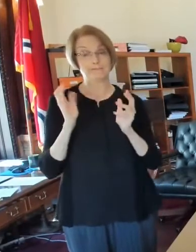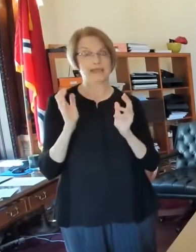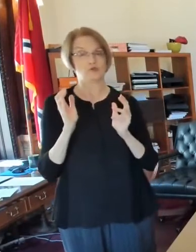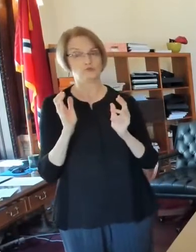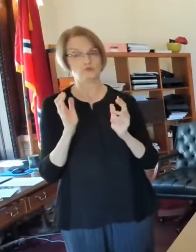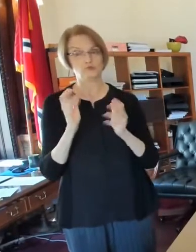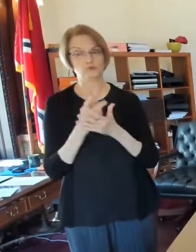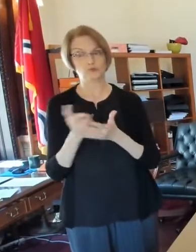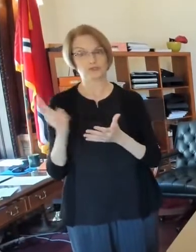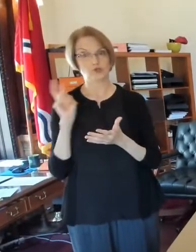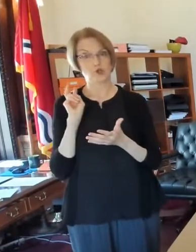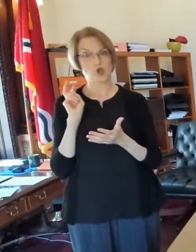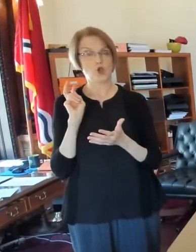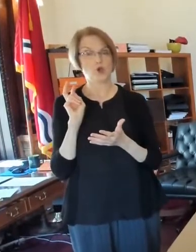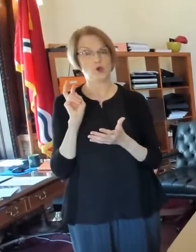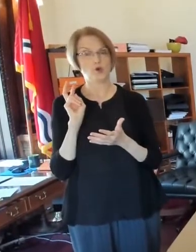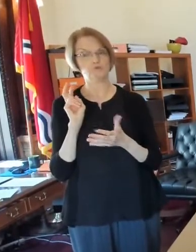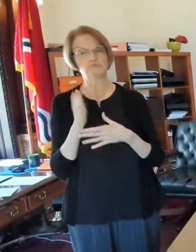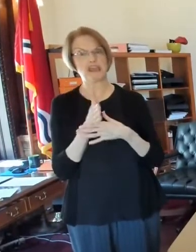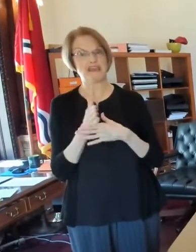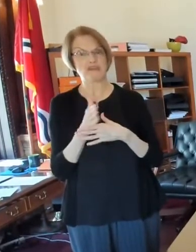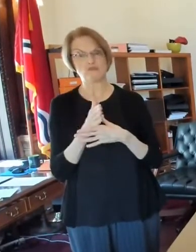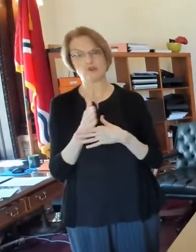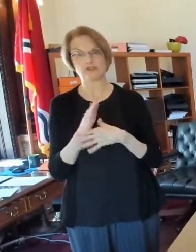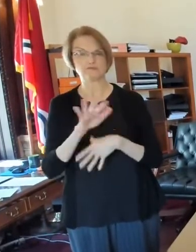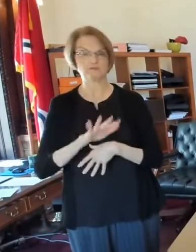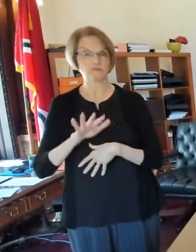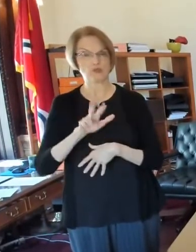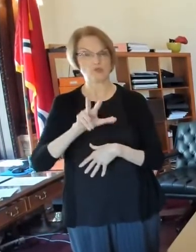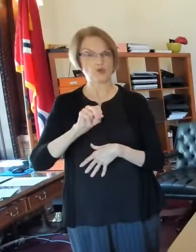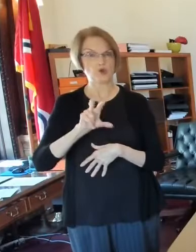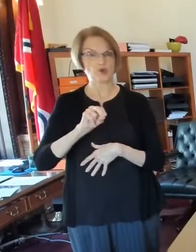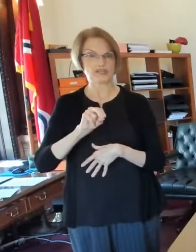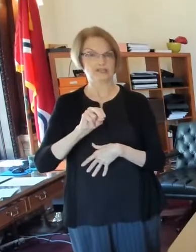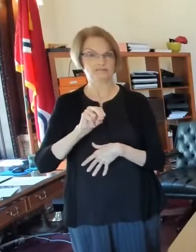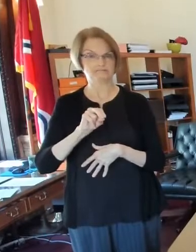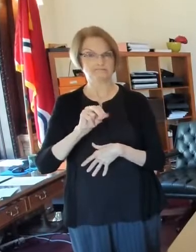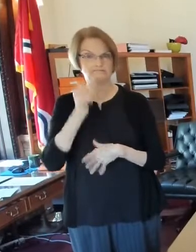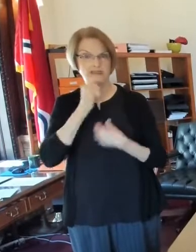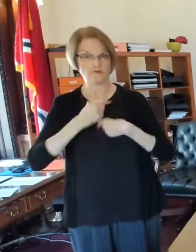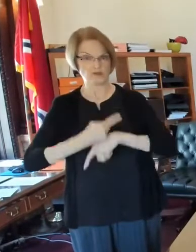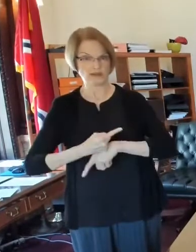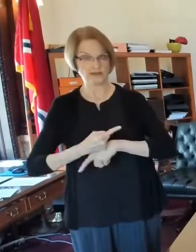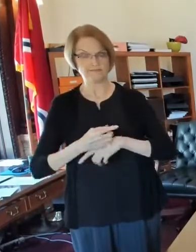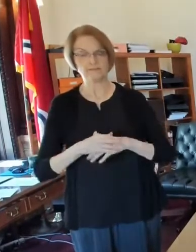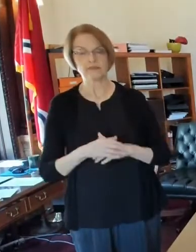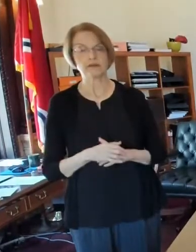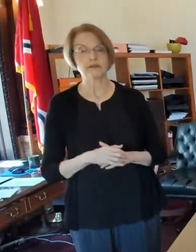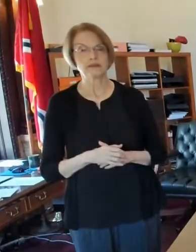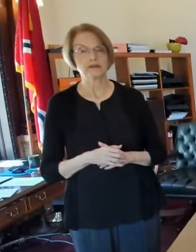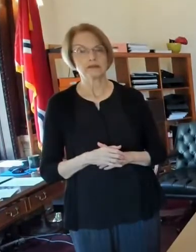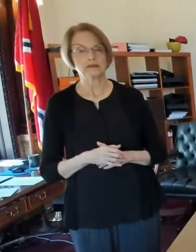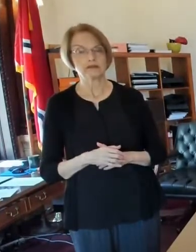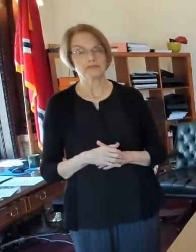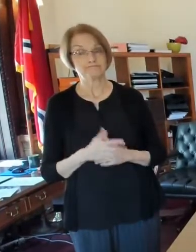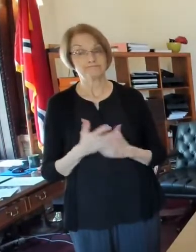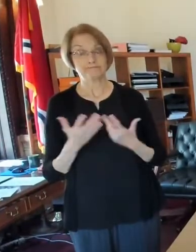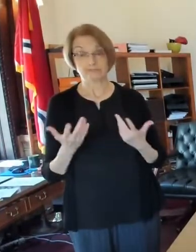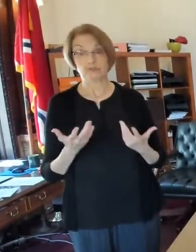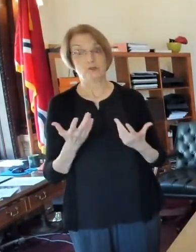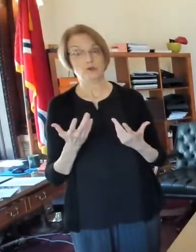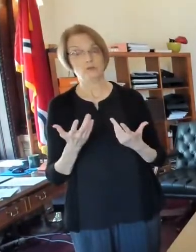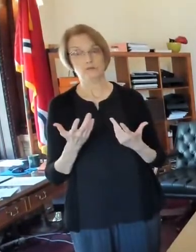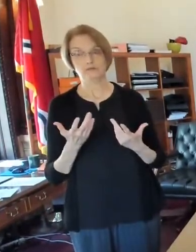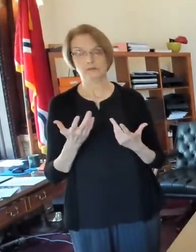just two weeks ago when we were averaging more around 30 cases. So that, you know, we were even down